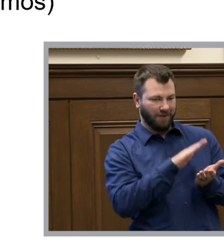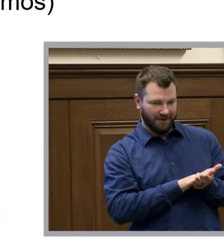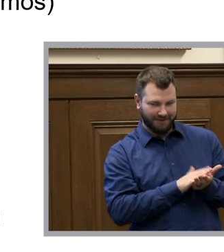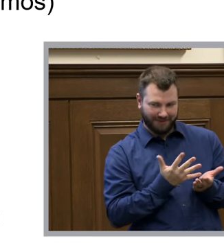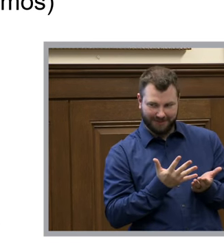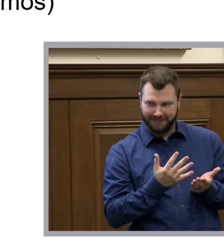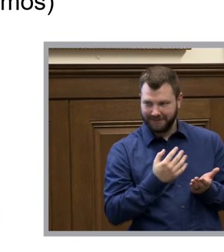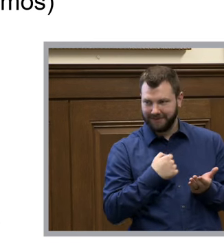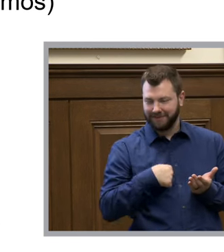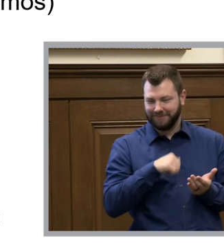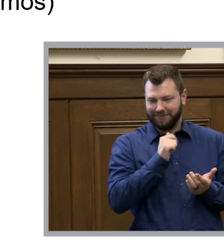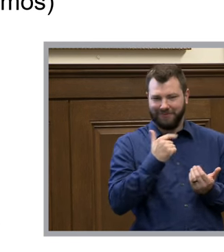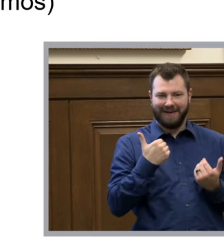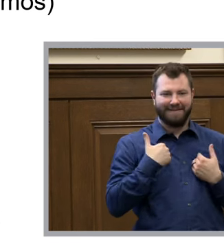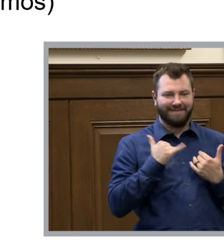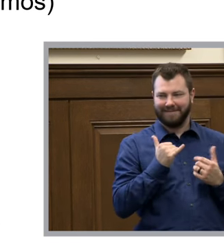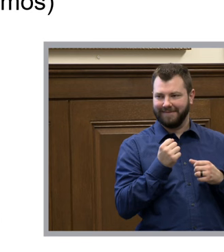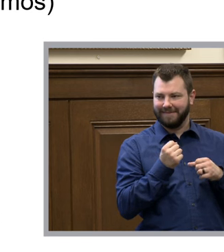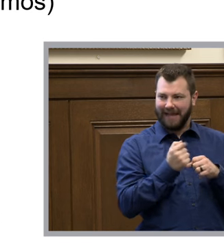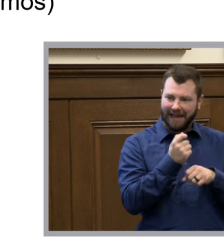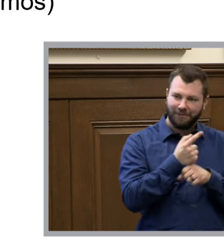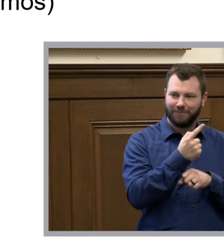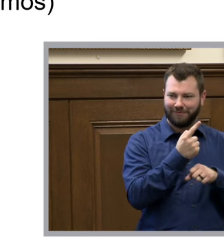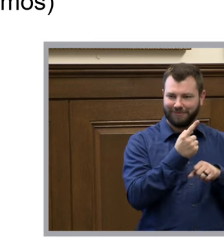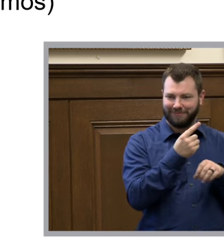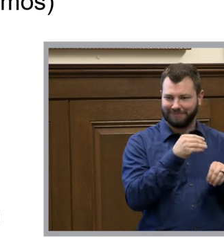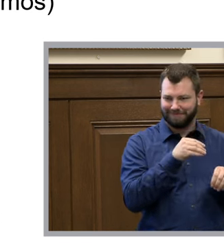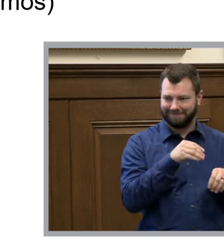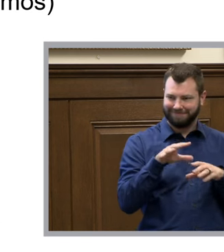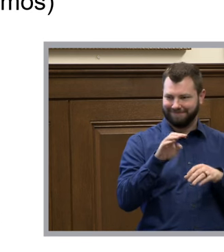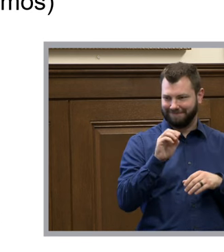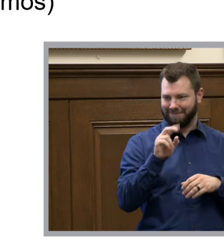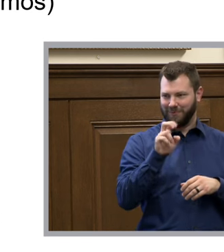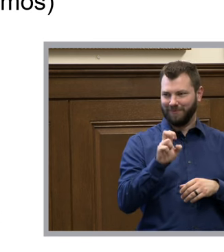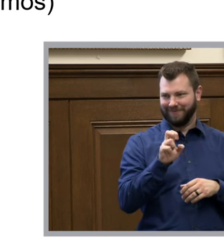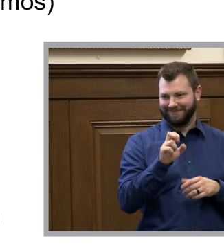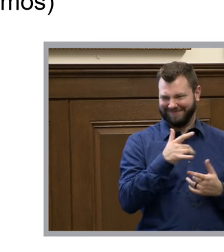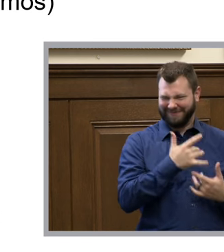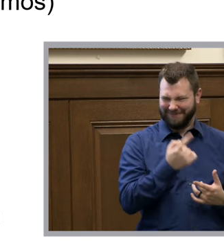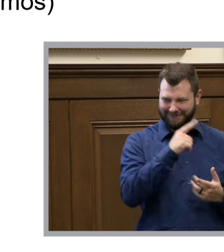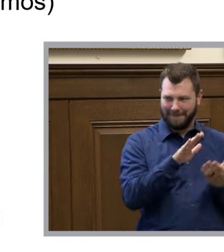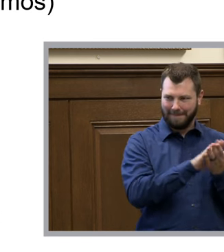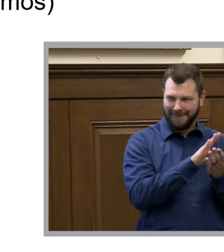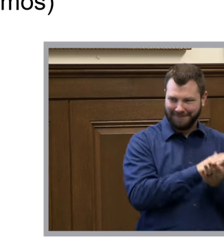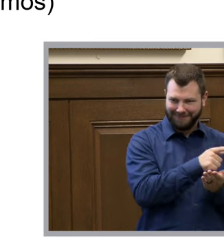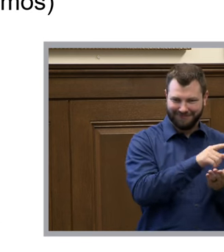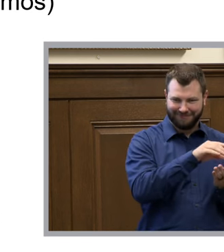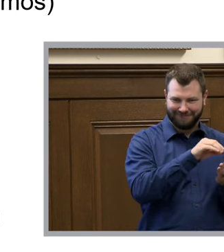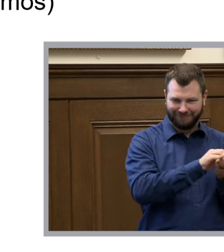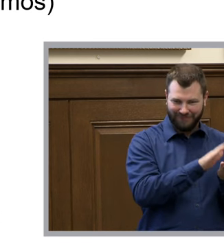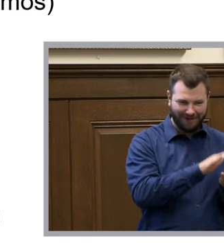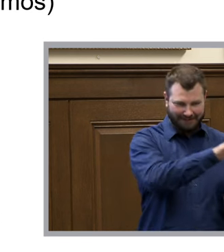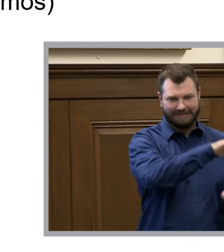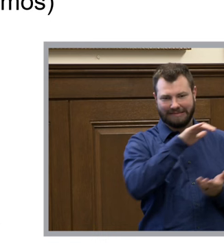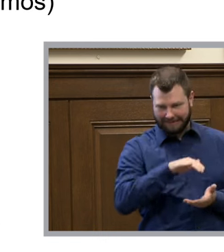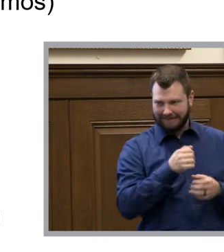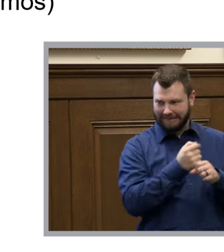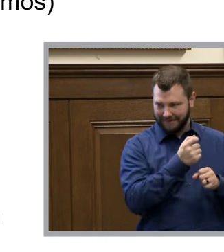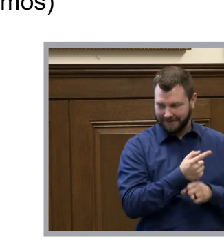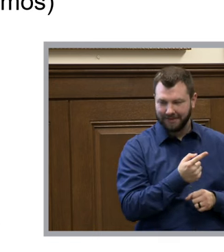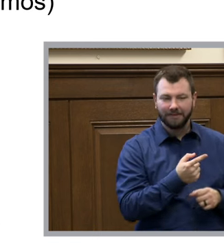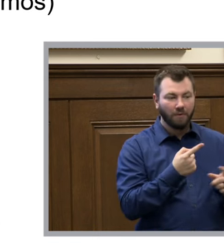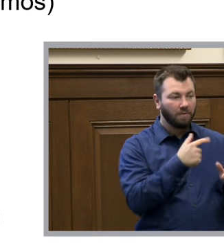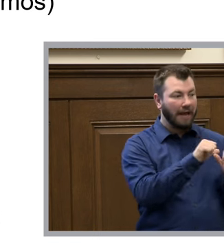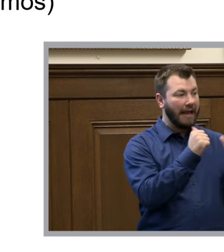have it a kind of annual move which is the typical way for paper records so when an agency offers